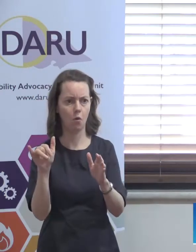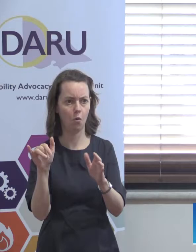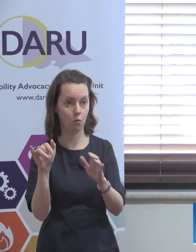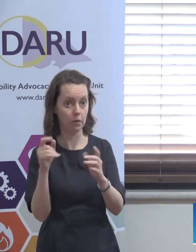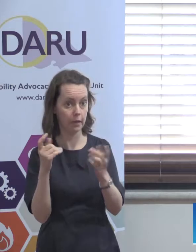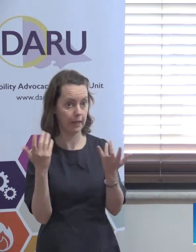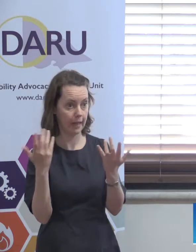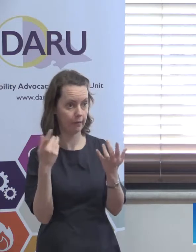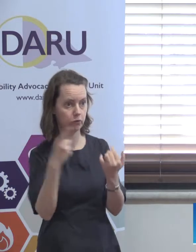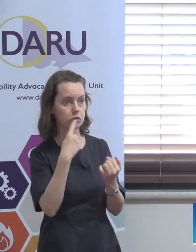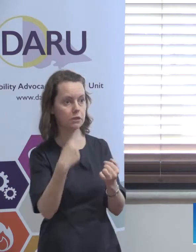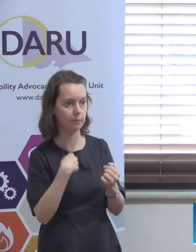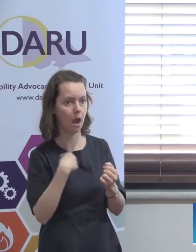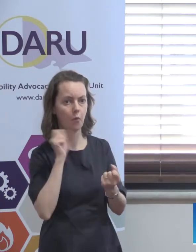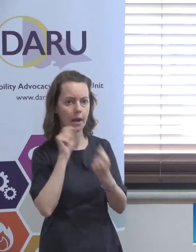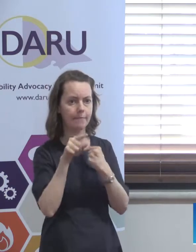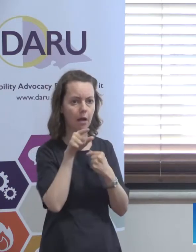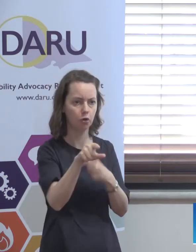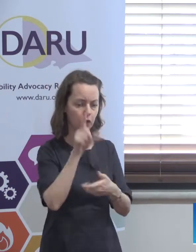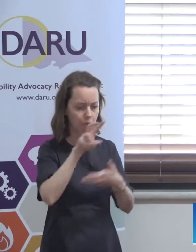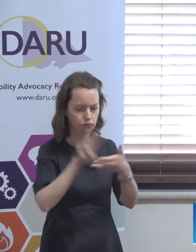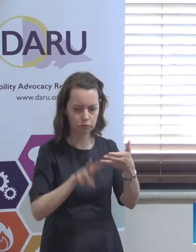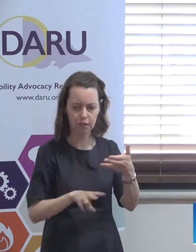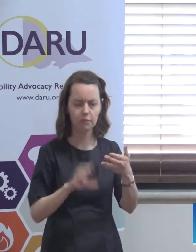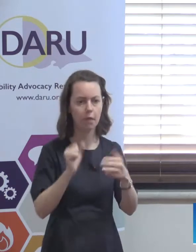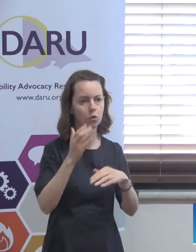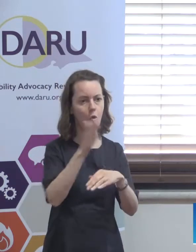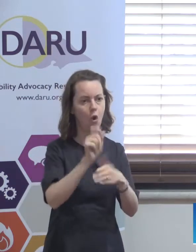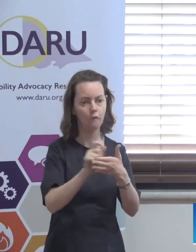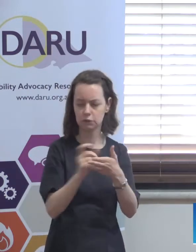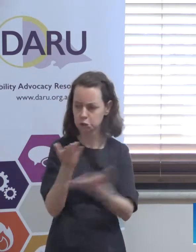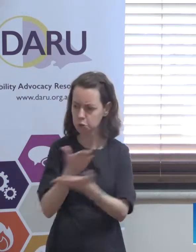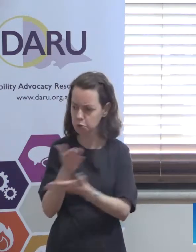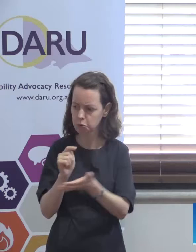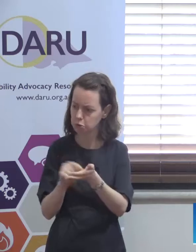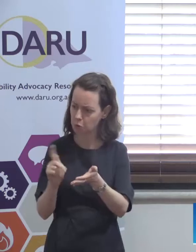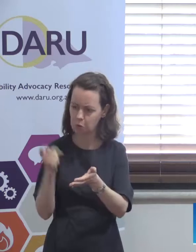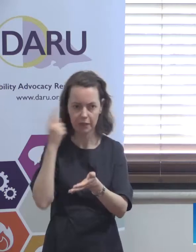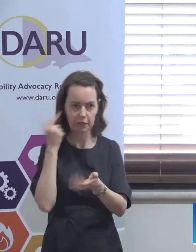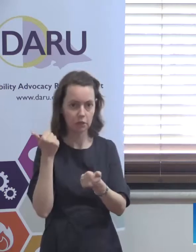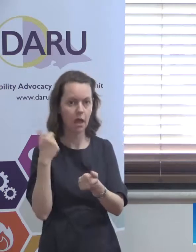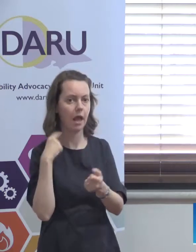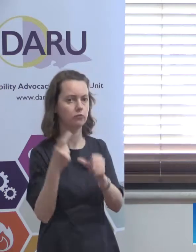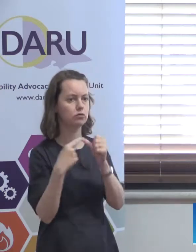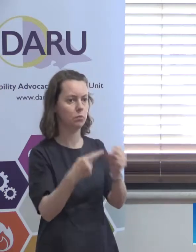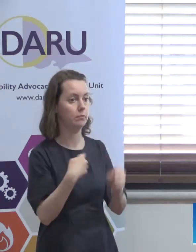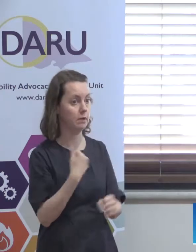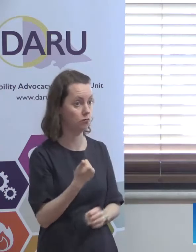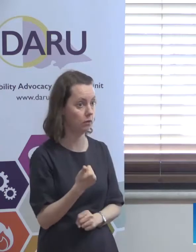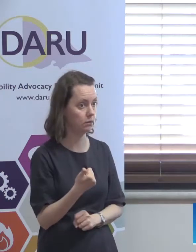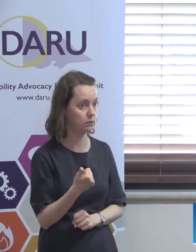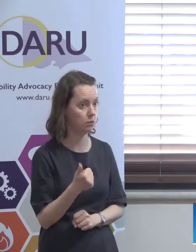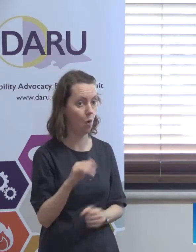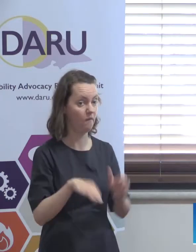I'll email it to you, you can read it, share it among the advocates at your office and you know, but also I'm happy to send you the whole lot. As I said,